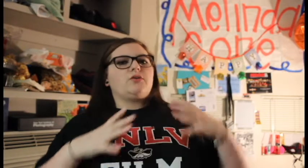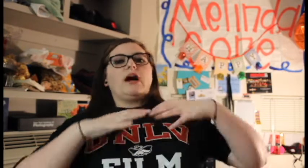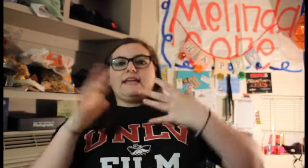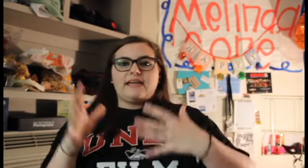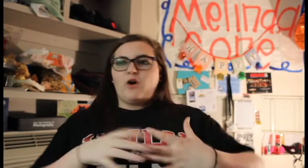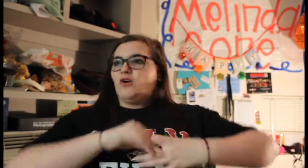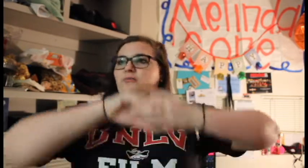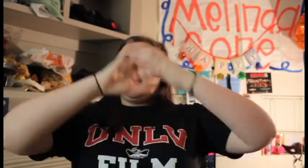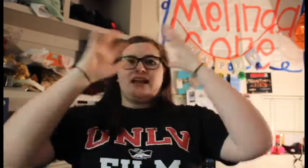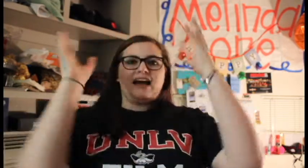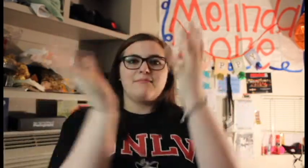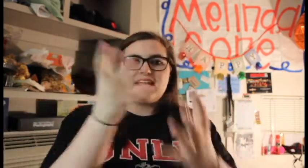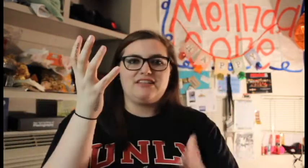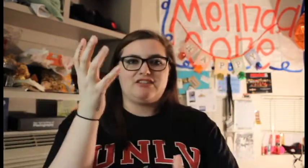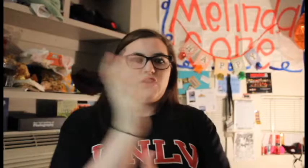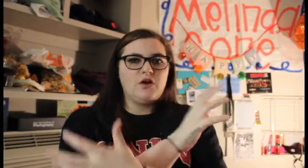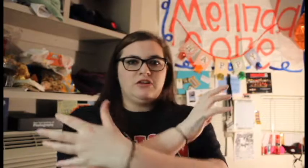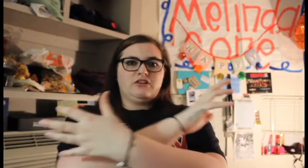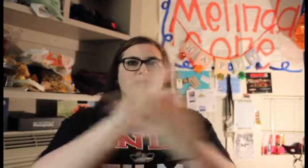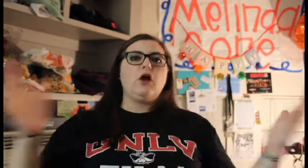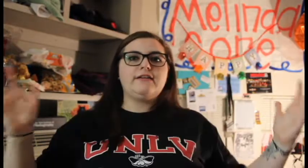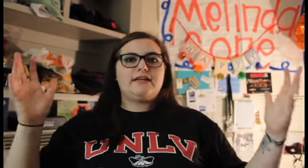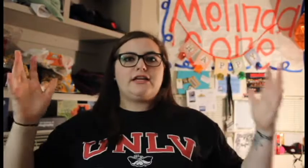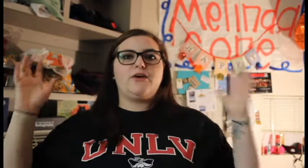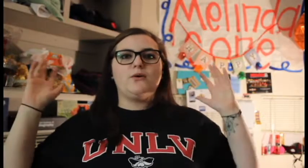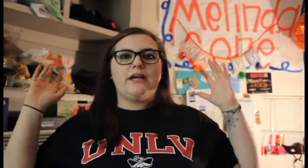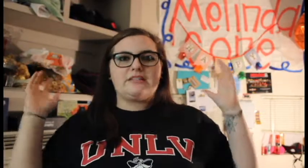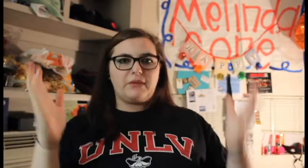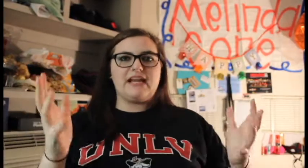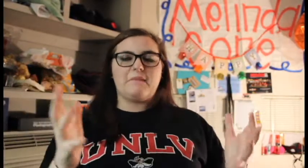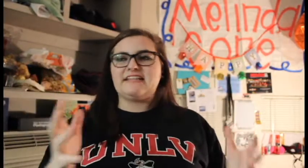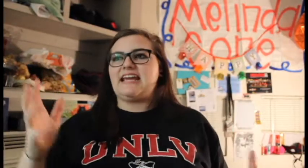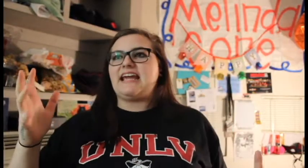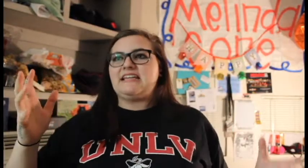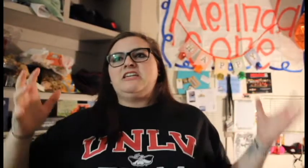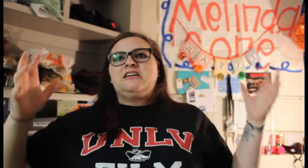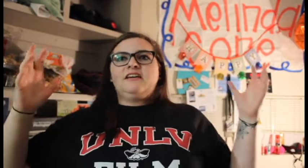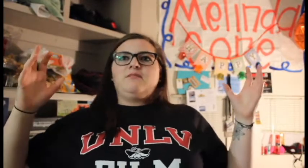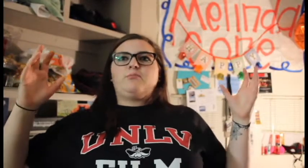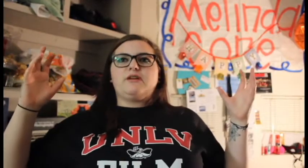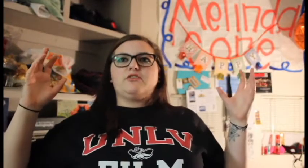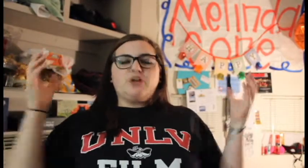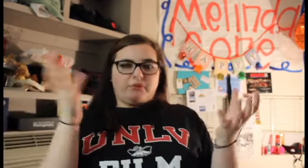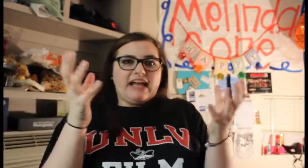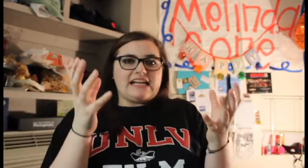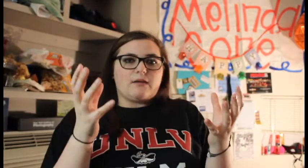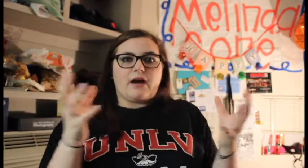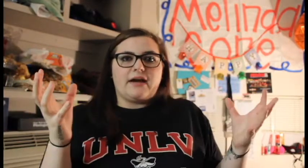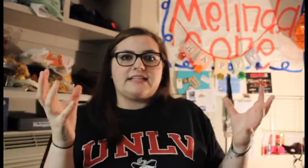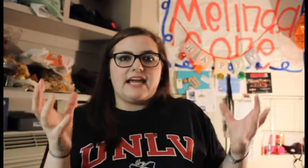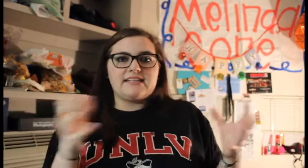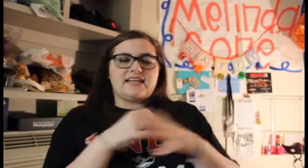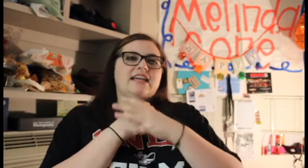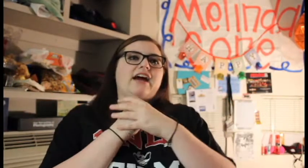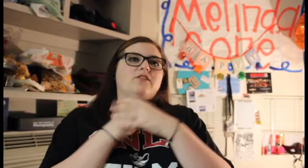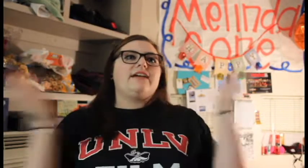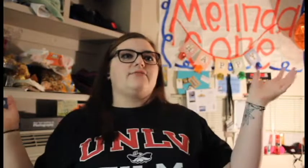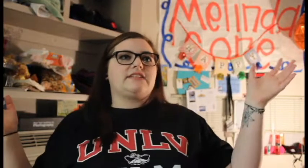So I came home and I made this long video explaining my day pretty much complaining about my day saying how life is